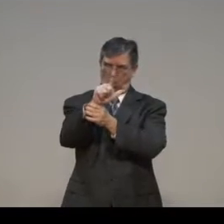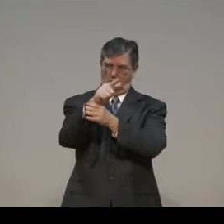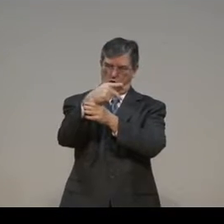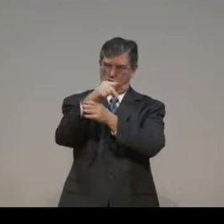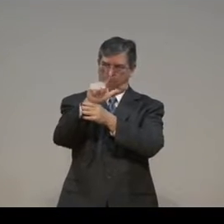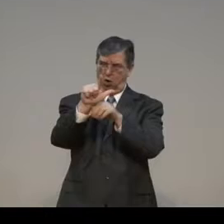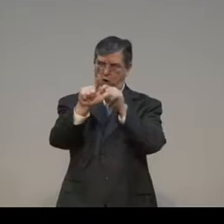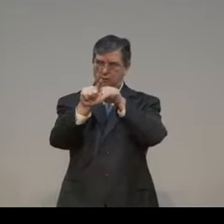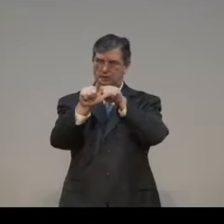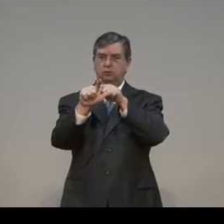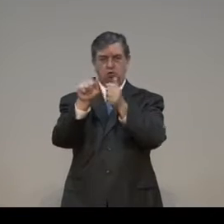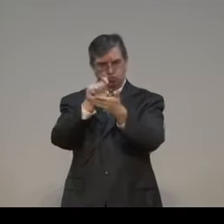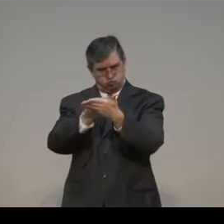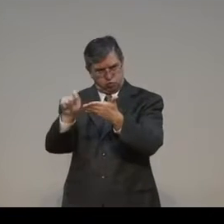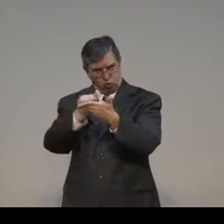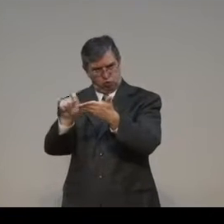Paul. It was Paul.